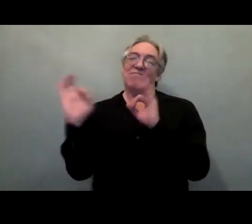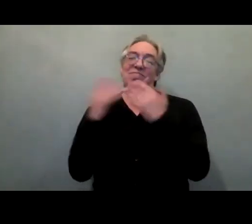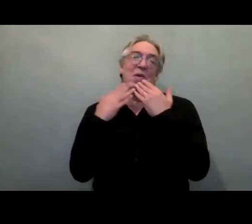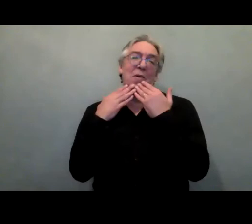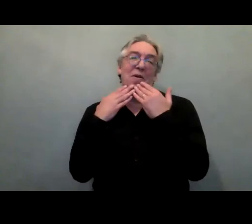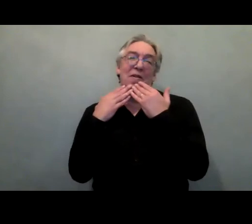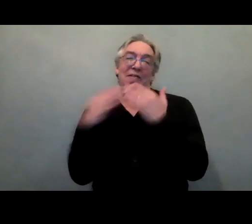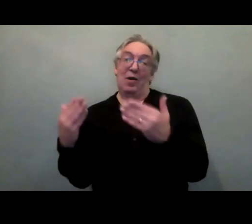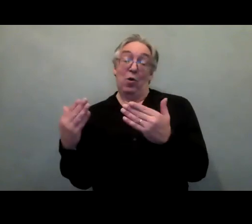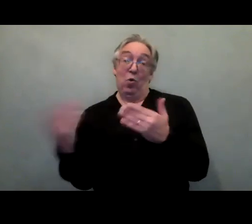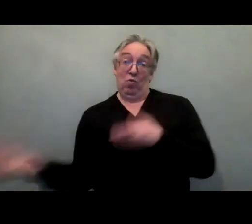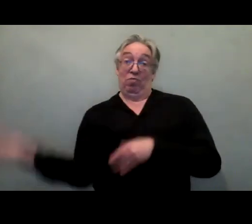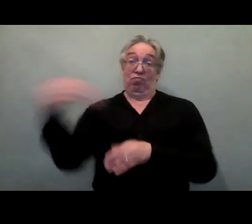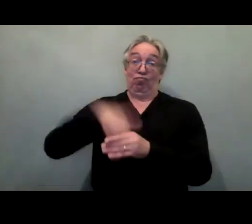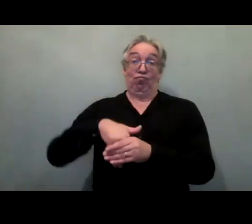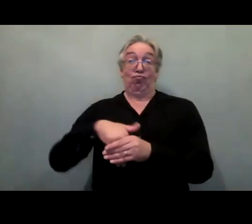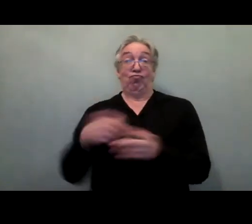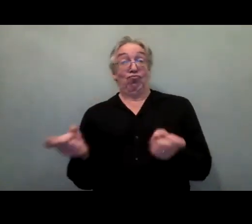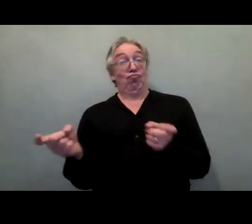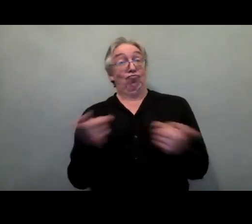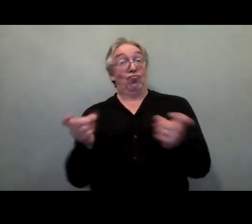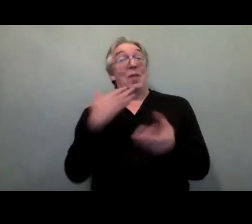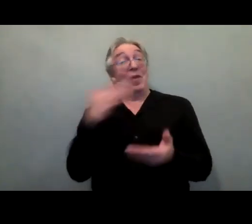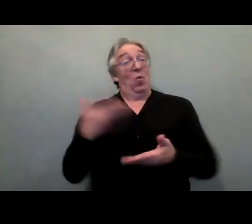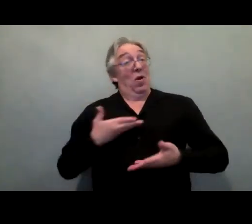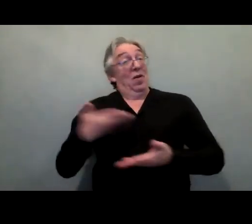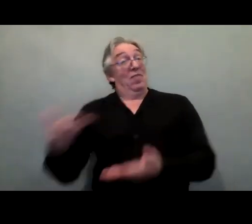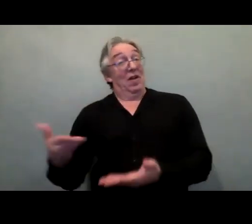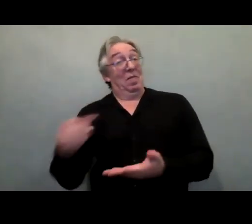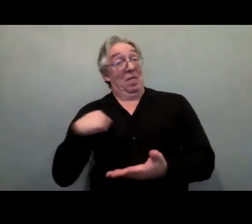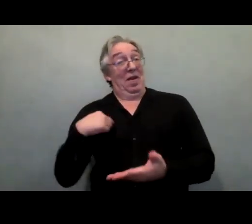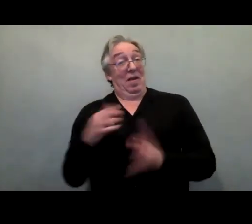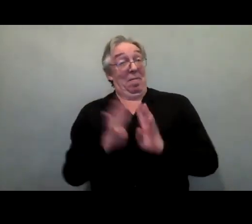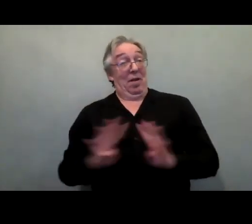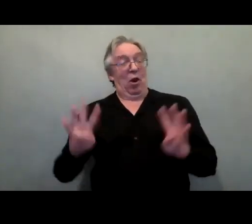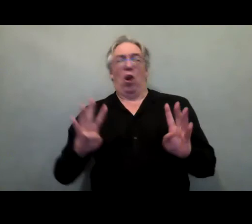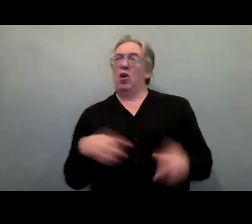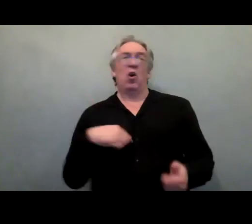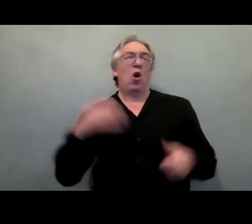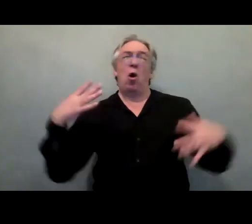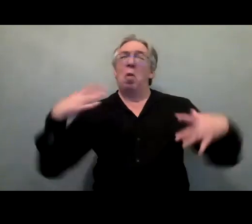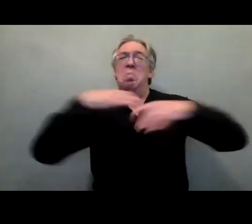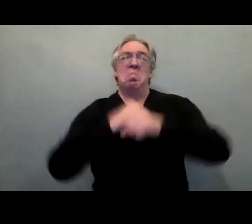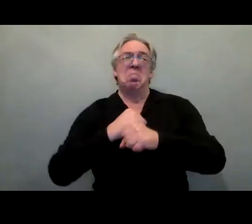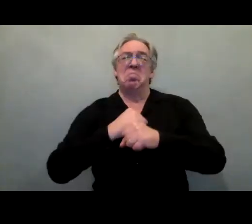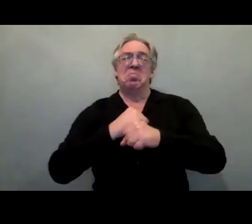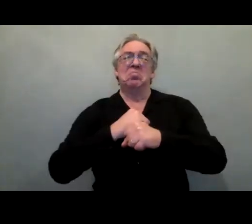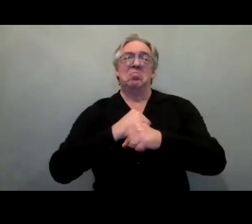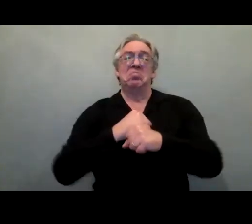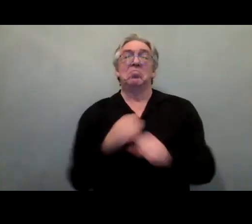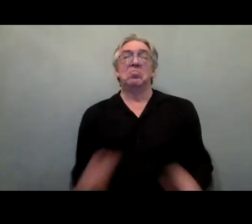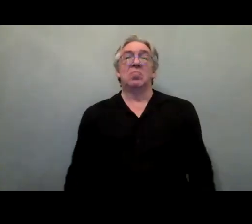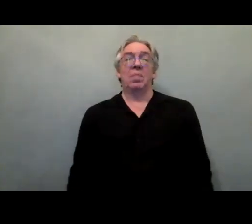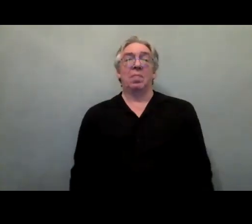me to be part of this panel. Very quickly, I think one of the first steps that